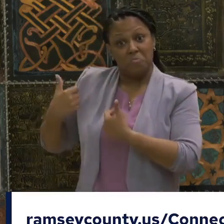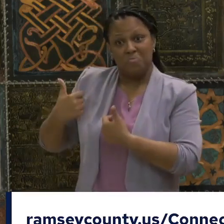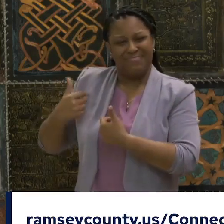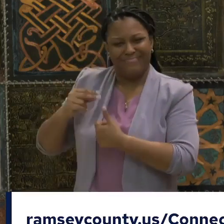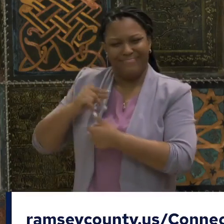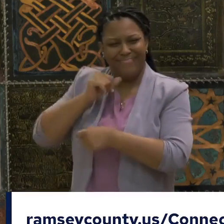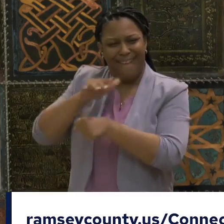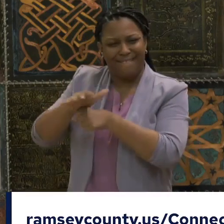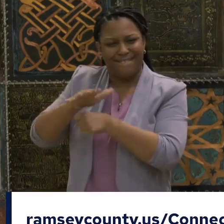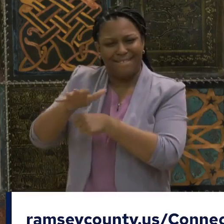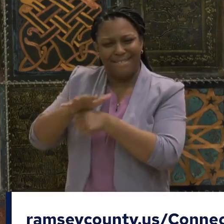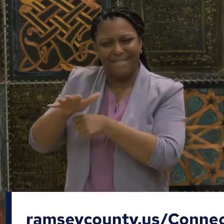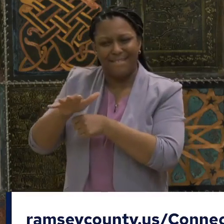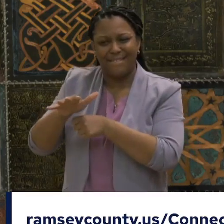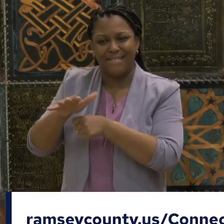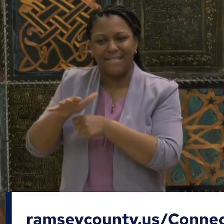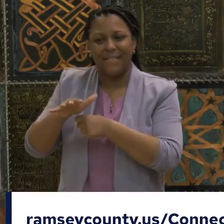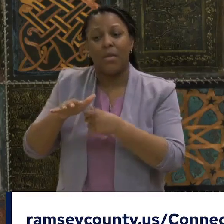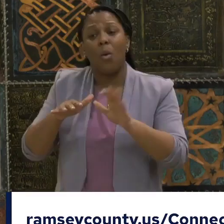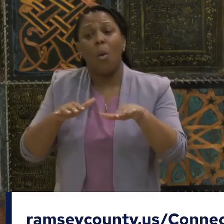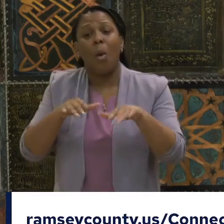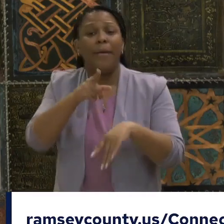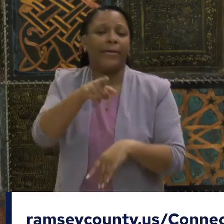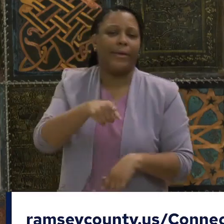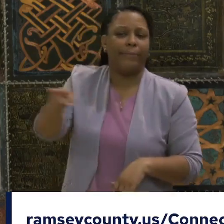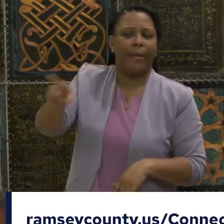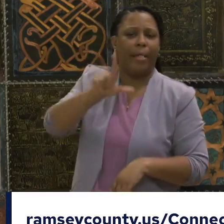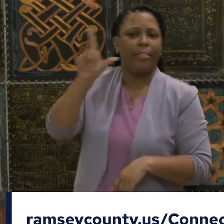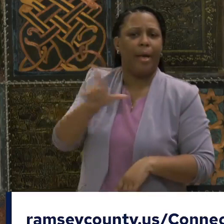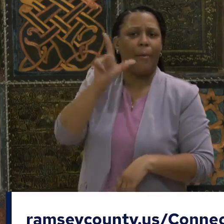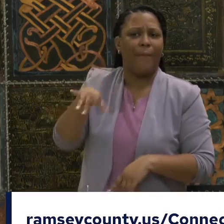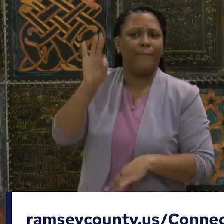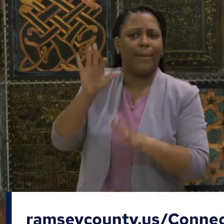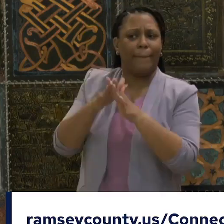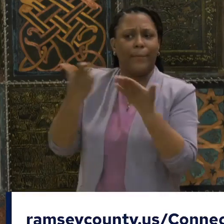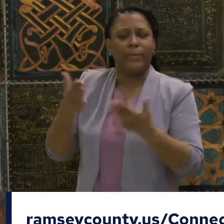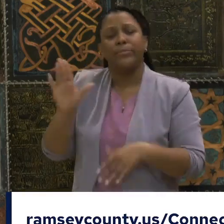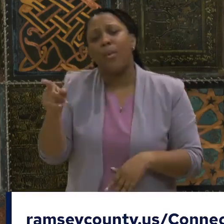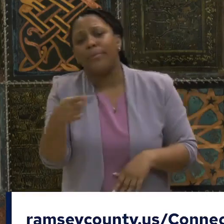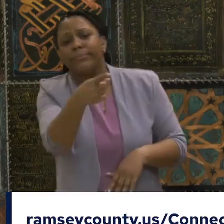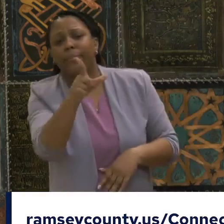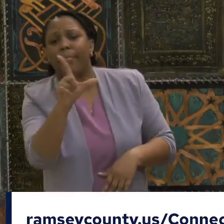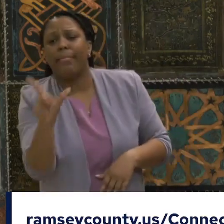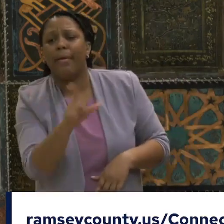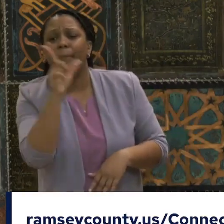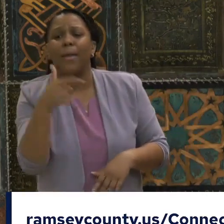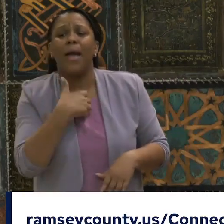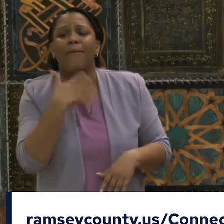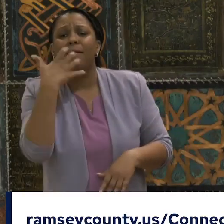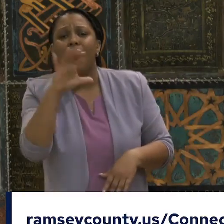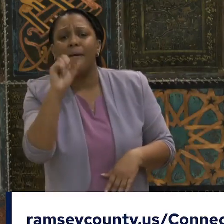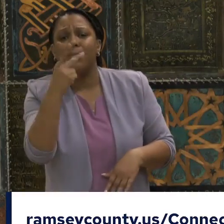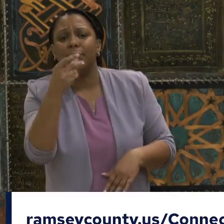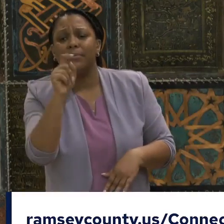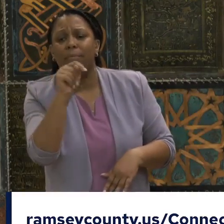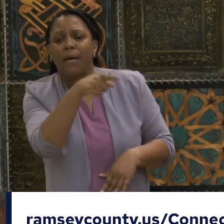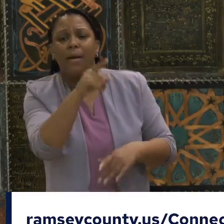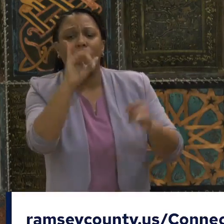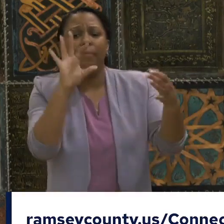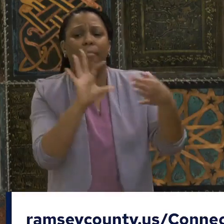Chromebooks and hotspots at their local library. People need devices. People There's wonderful stories here on the screen.